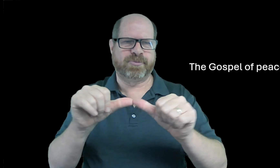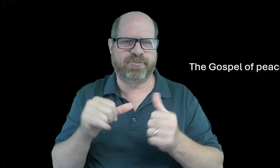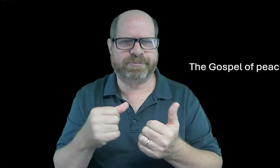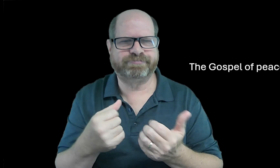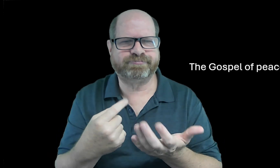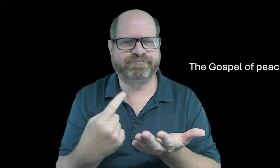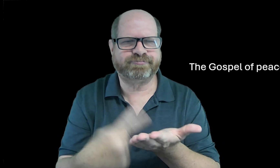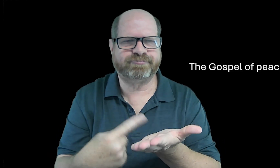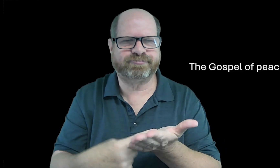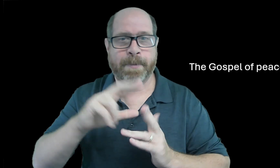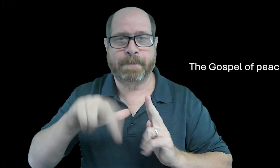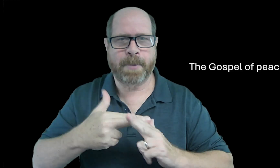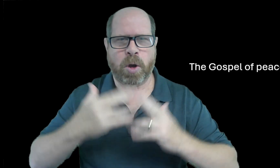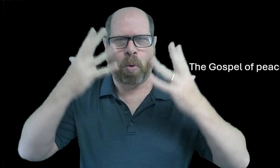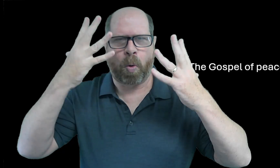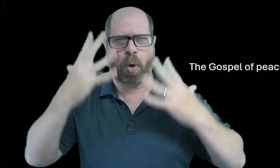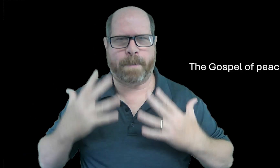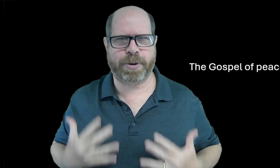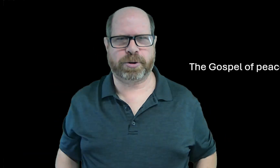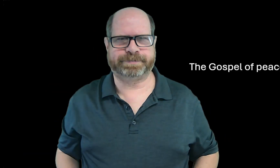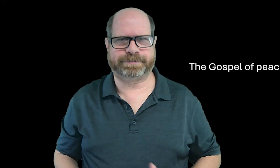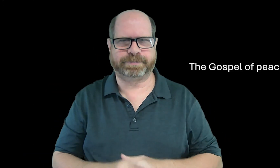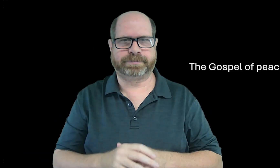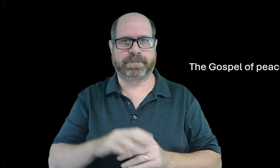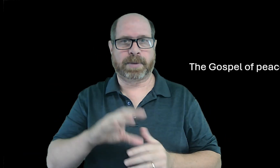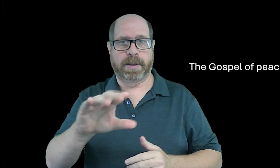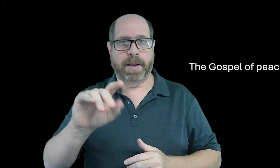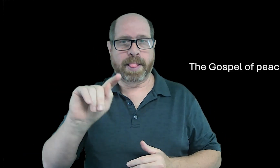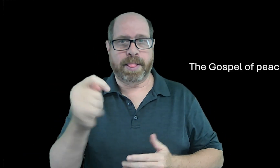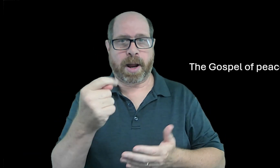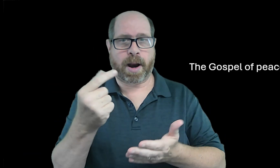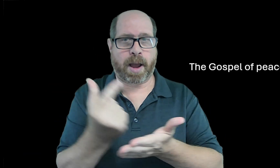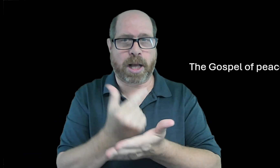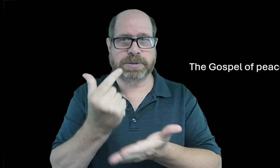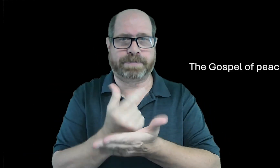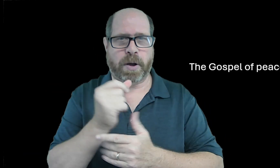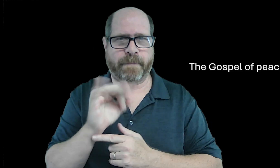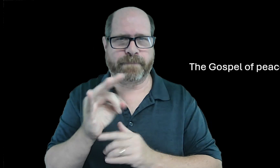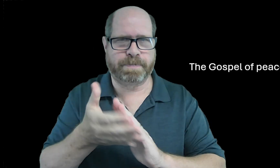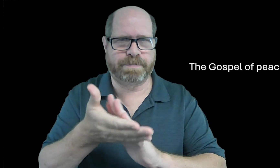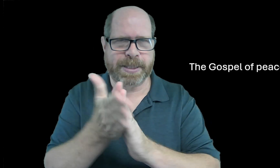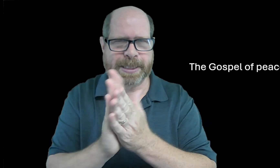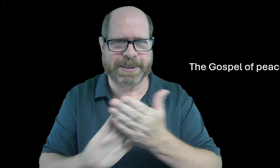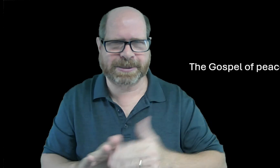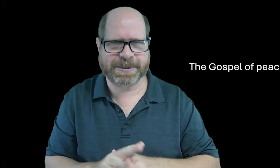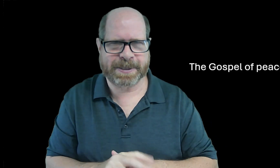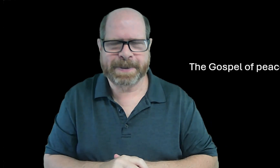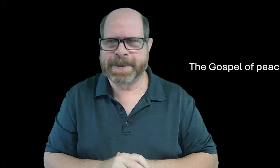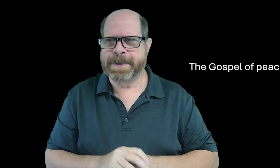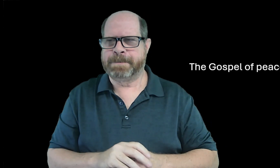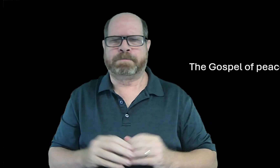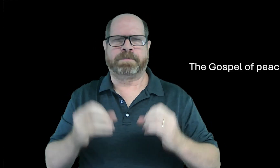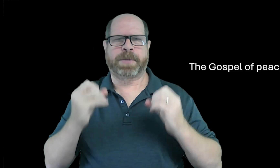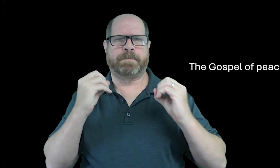we're continuing to discuss about the armor of god so today the gospel of peace